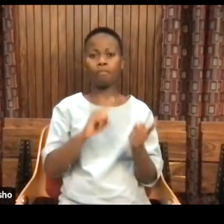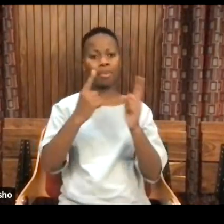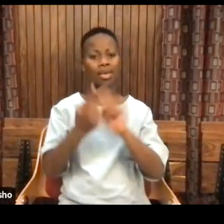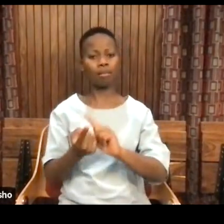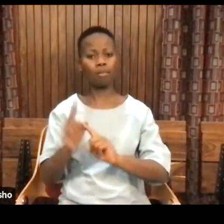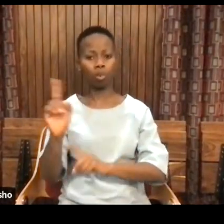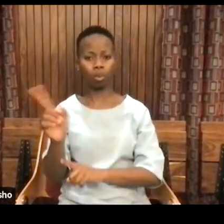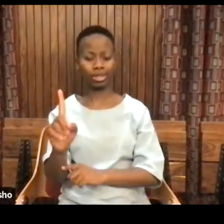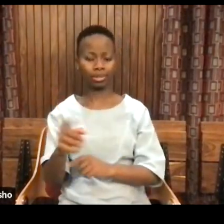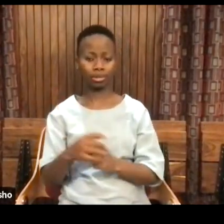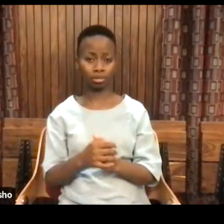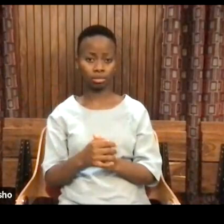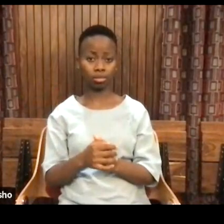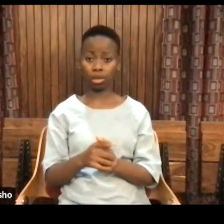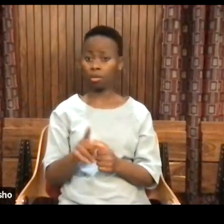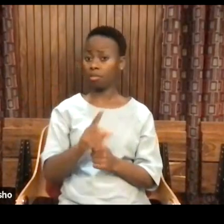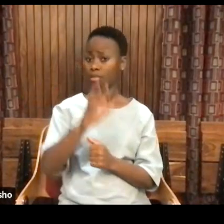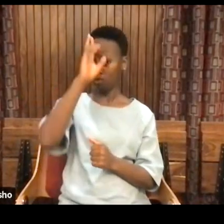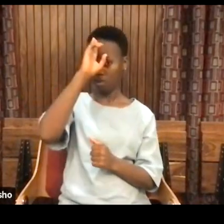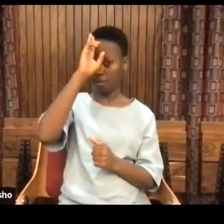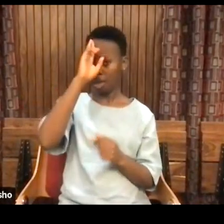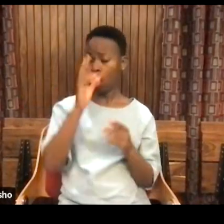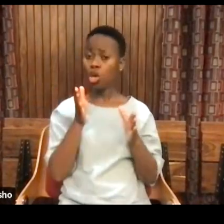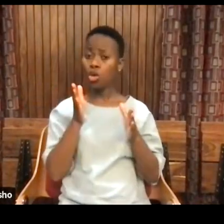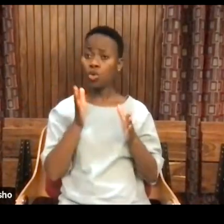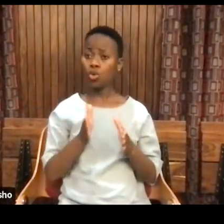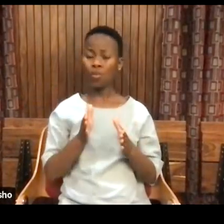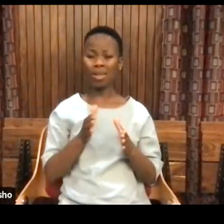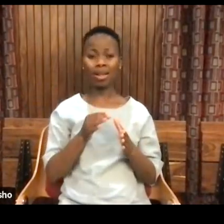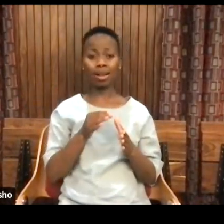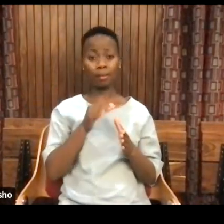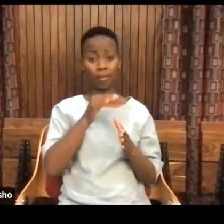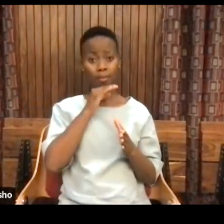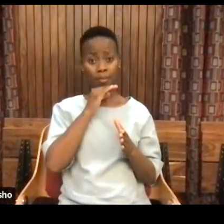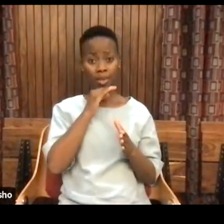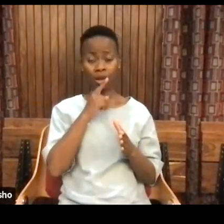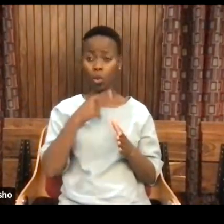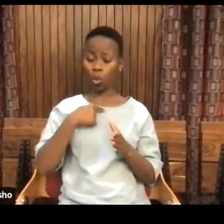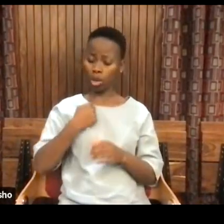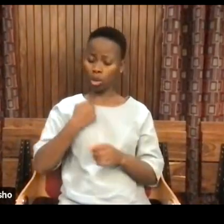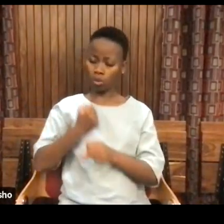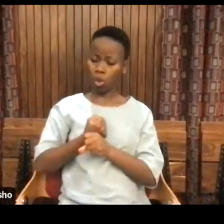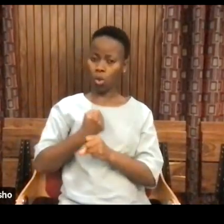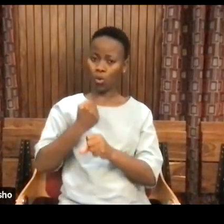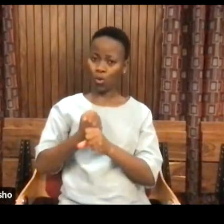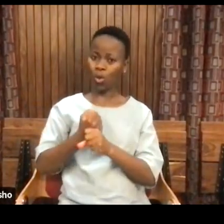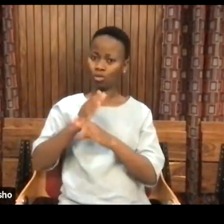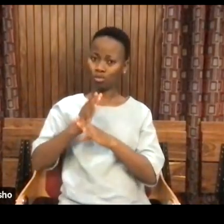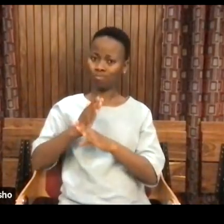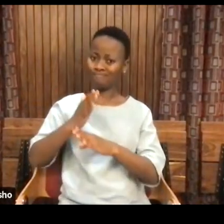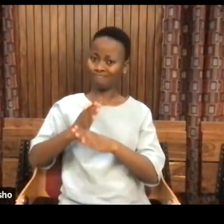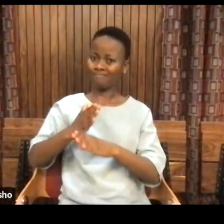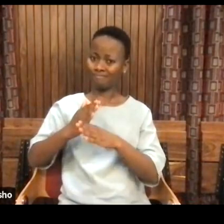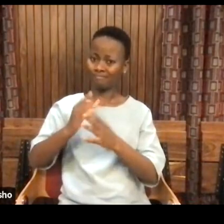Part of the humanity is not about what we are. It's about what we're working at, becoming.